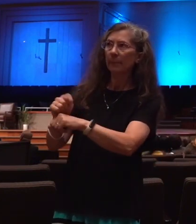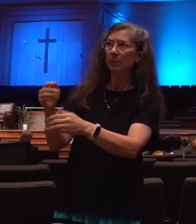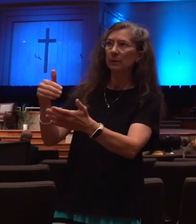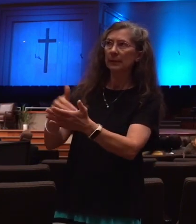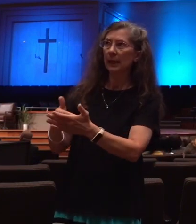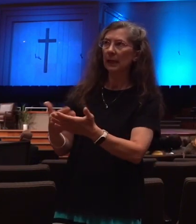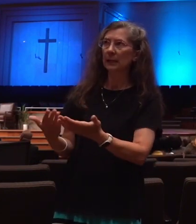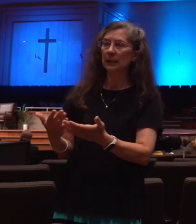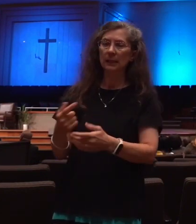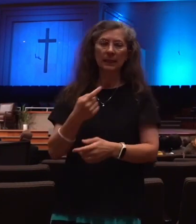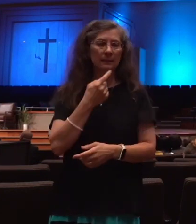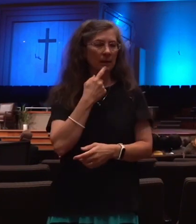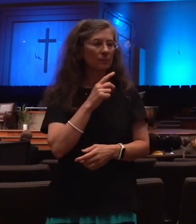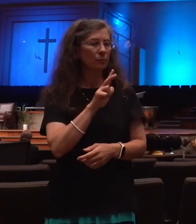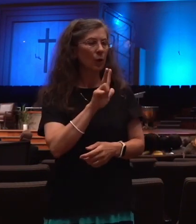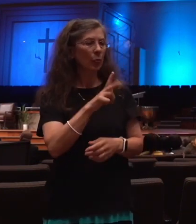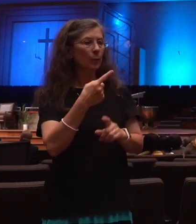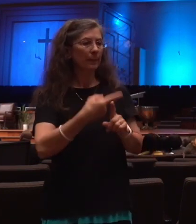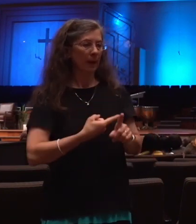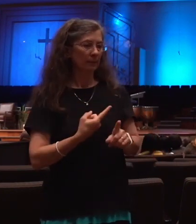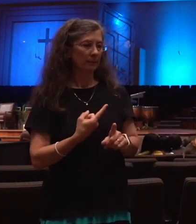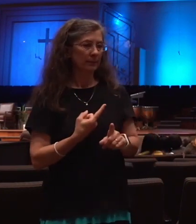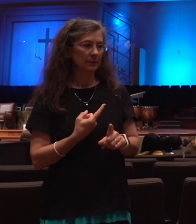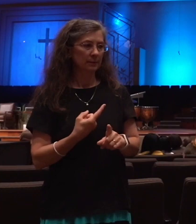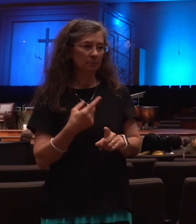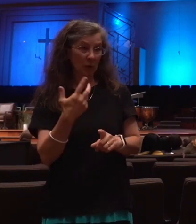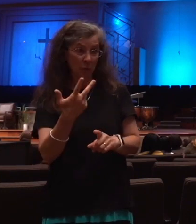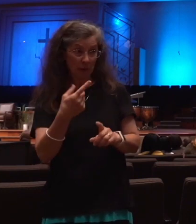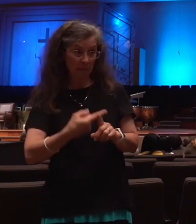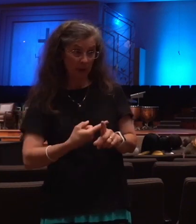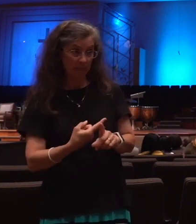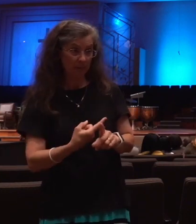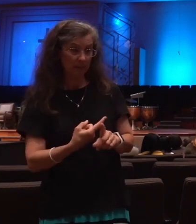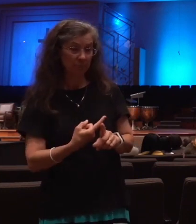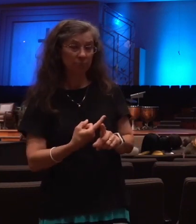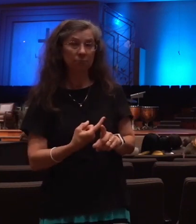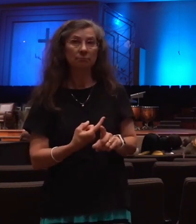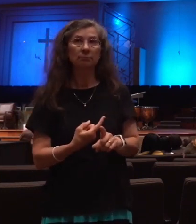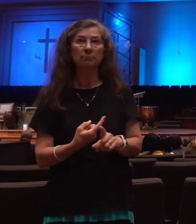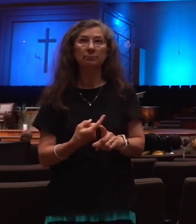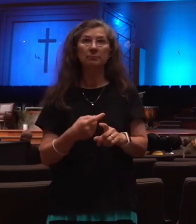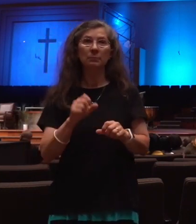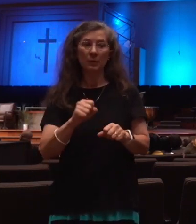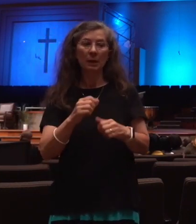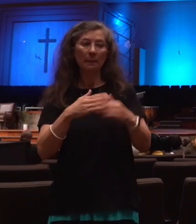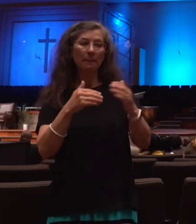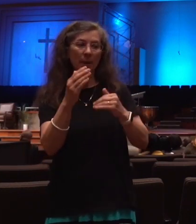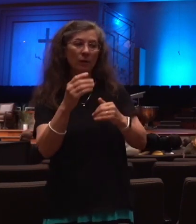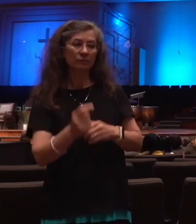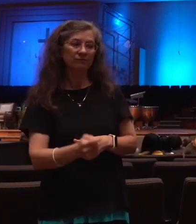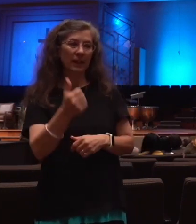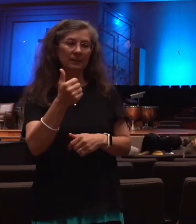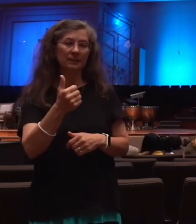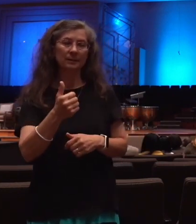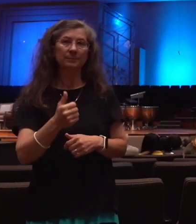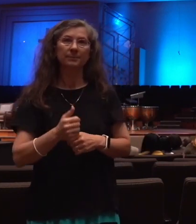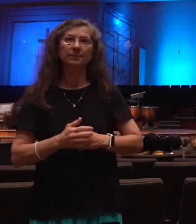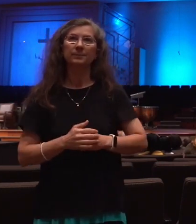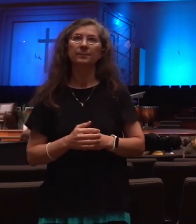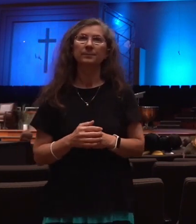Three months. Three months. It can go up fast. So that will